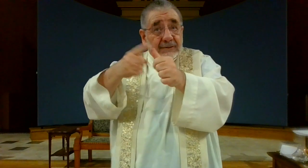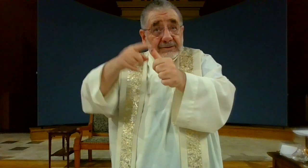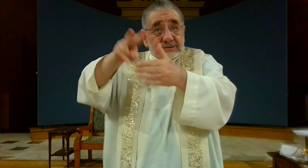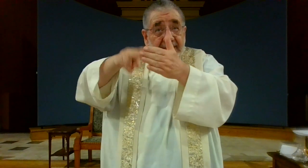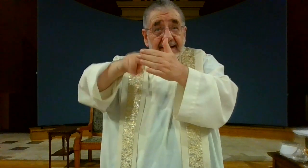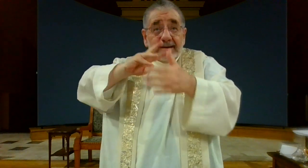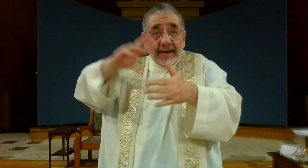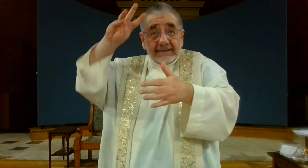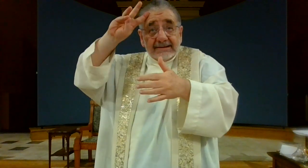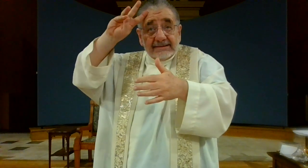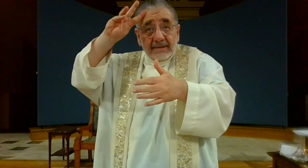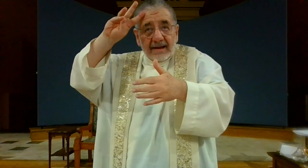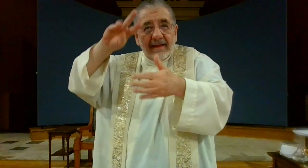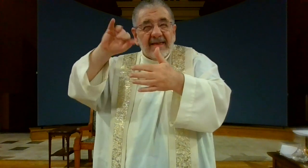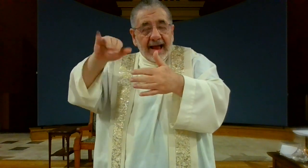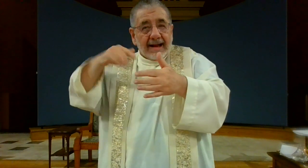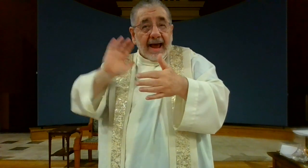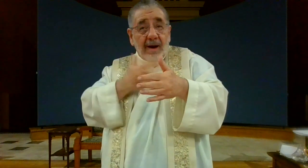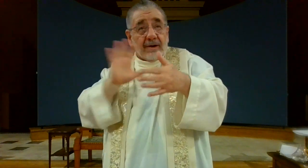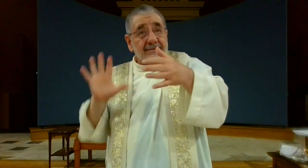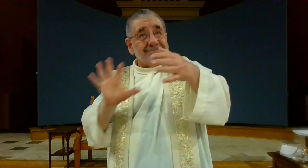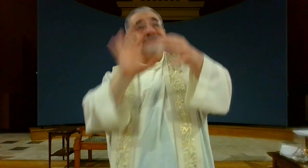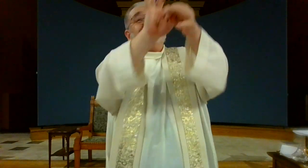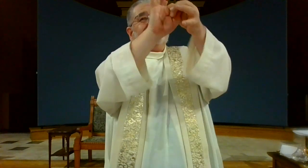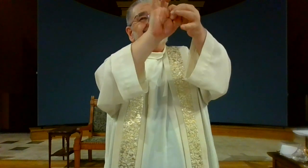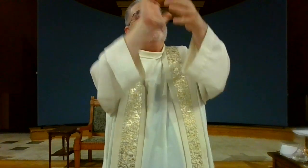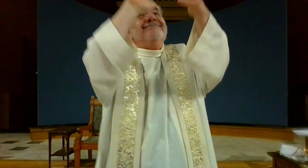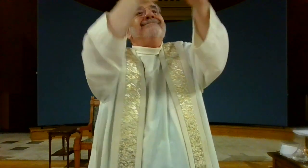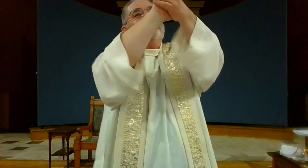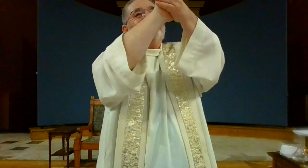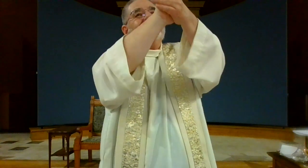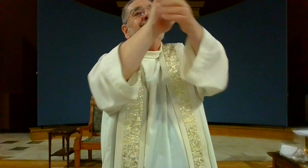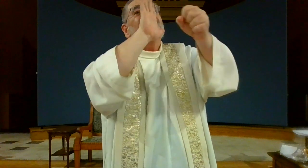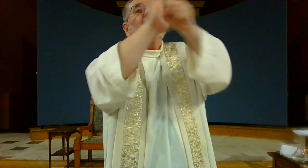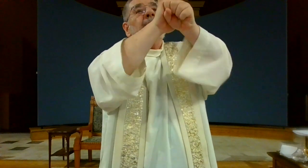remember remember in our reading that when we are baptized we are making a promise to God